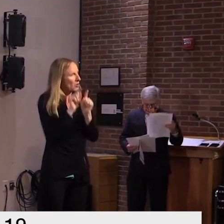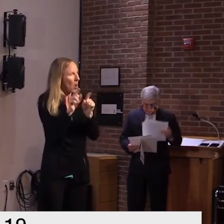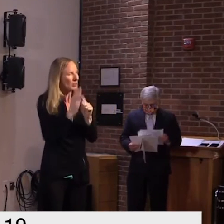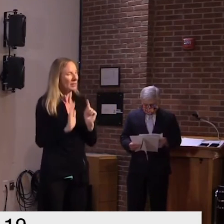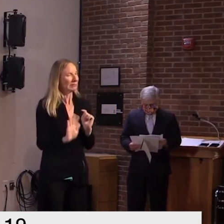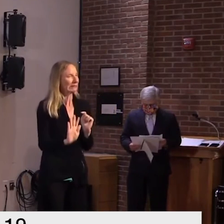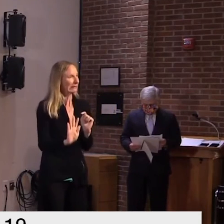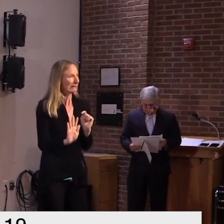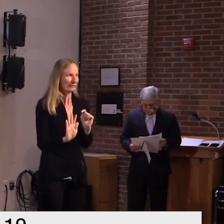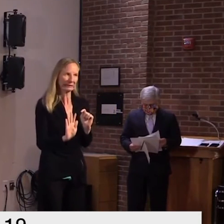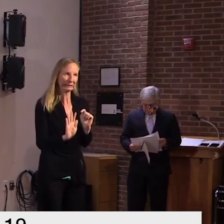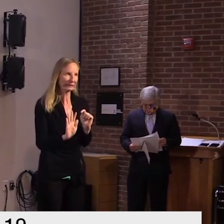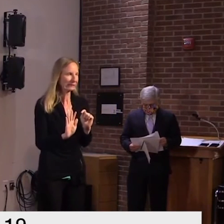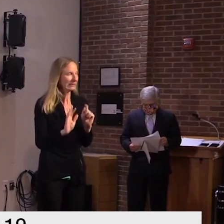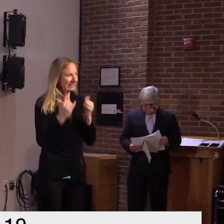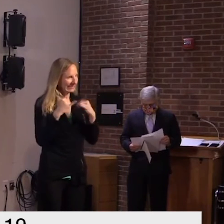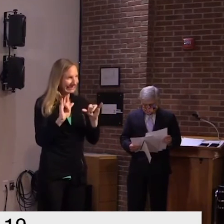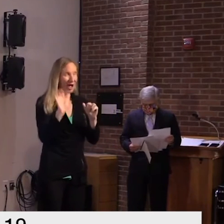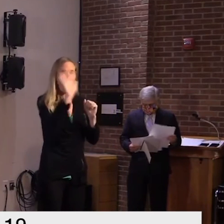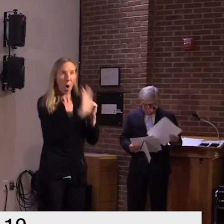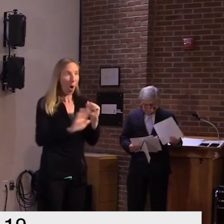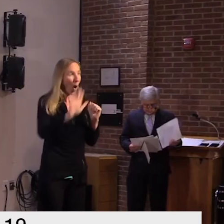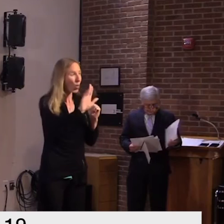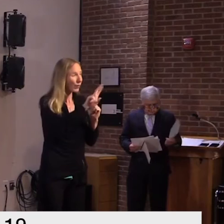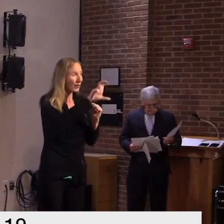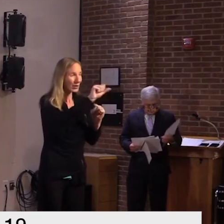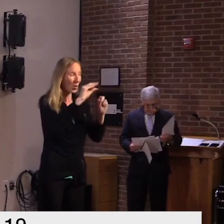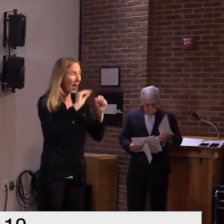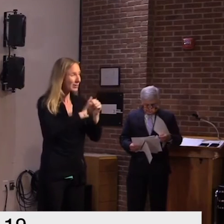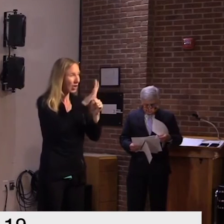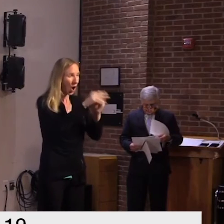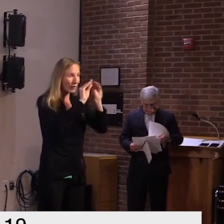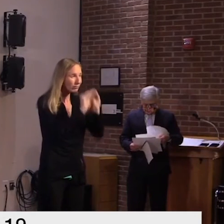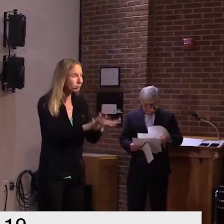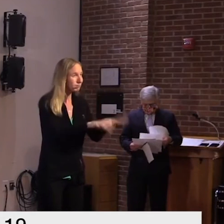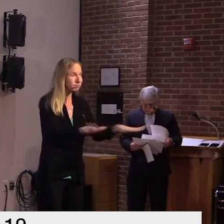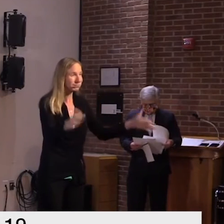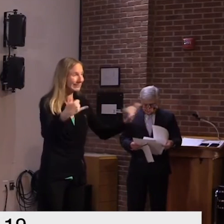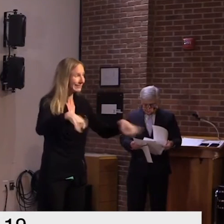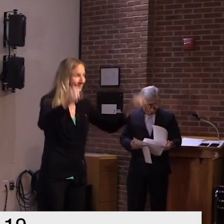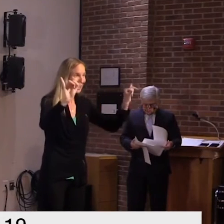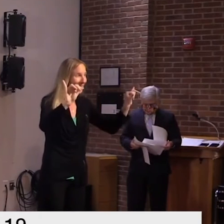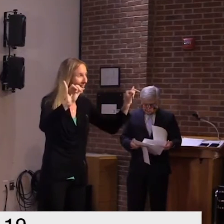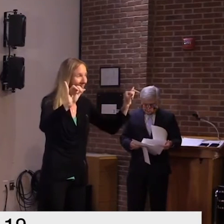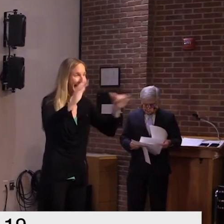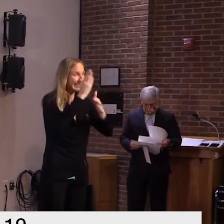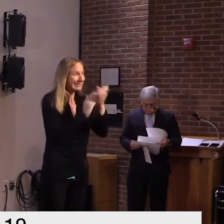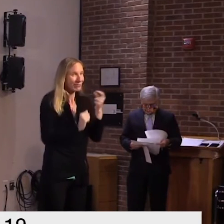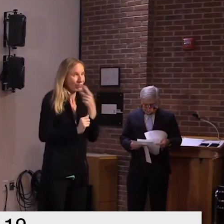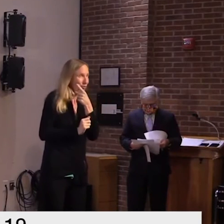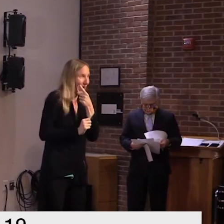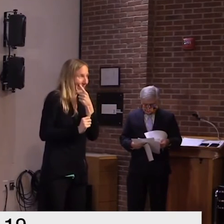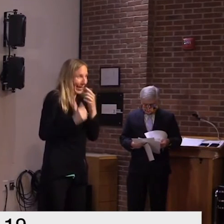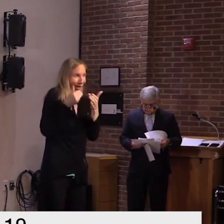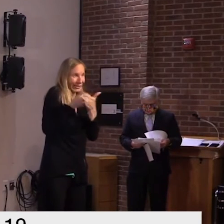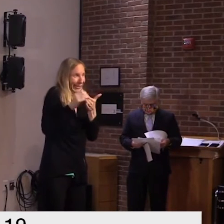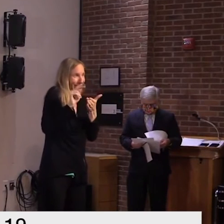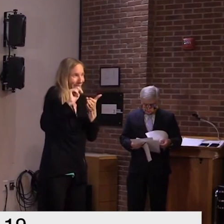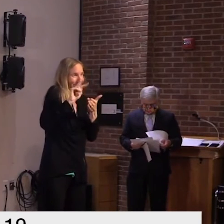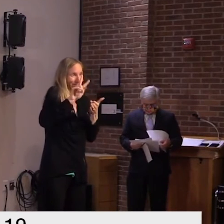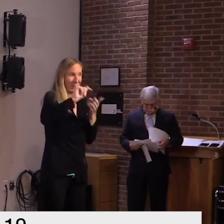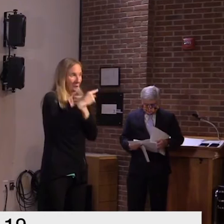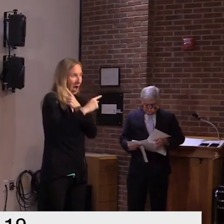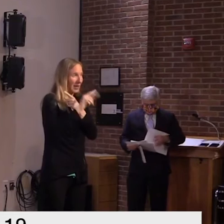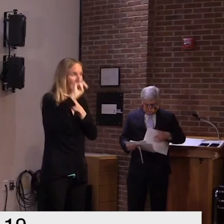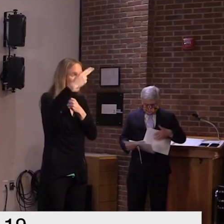we're seeing enough viral spread around the country and some of it within driving range of vermont to conclude that